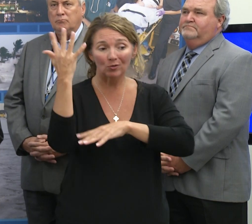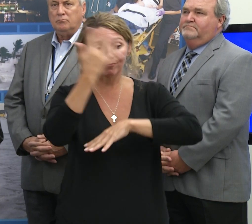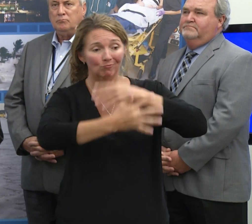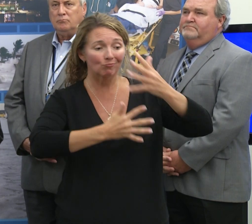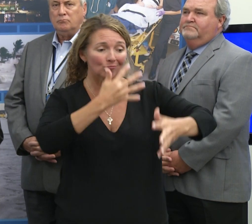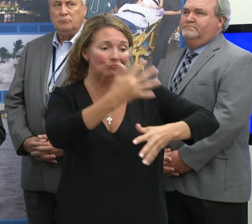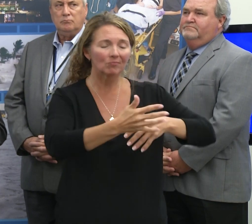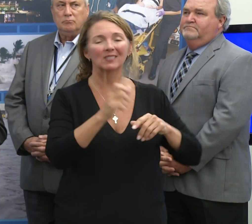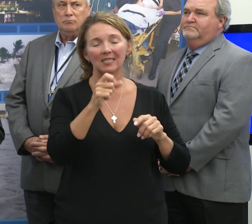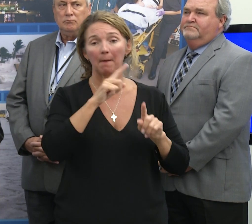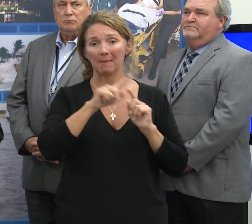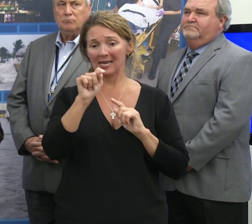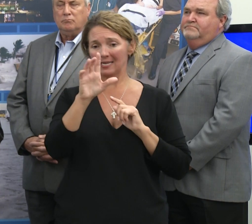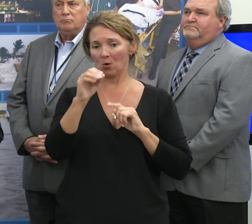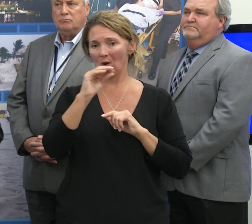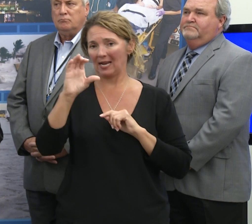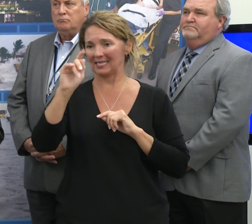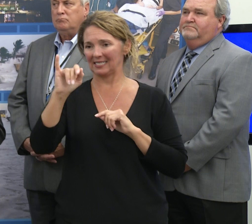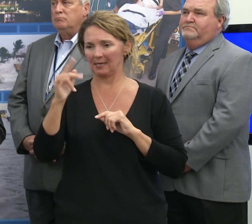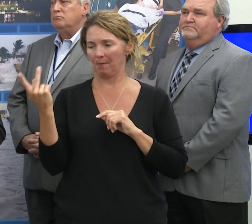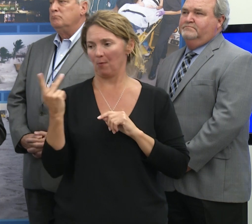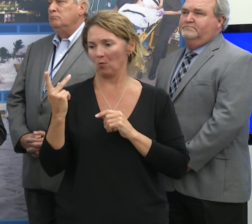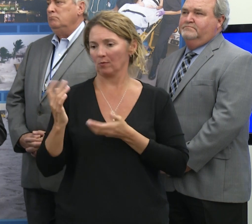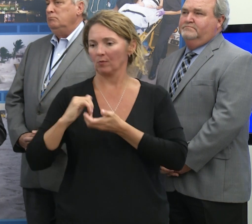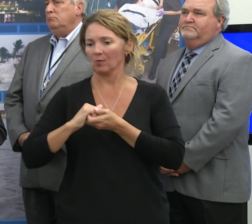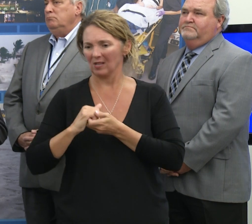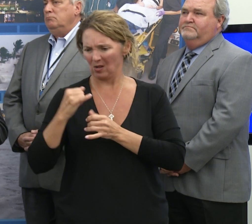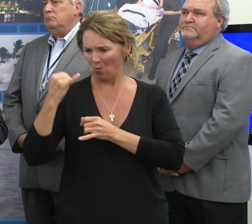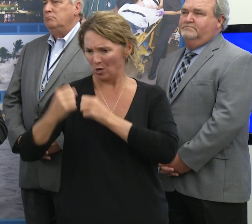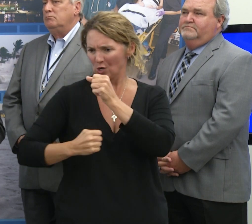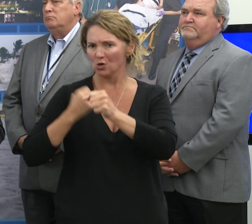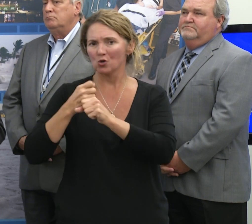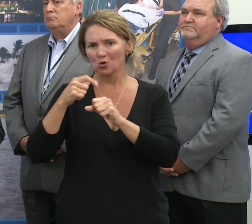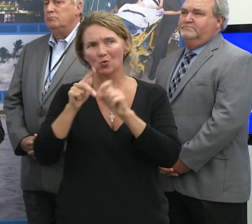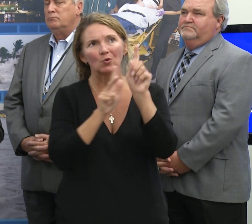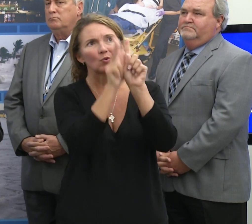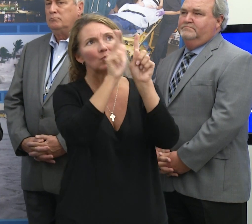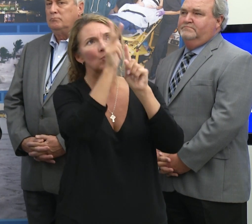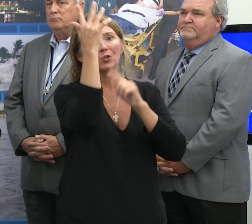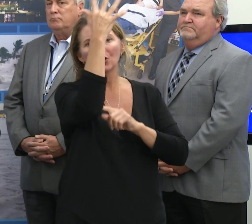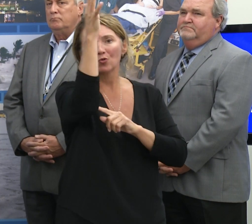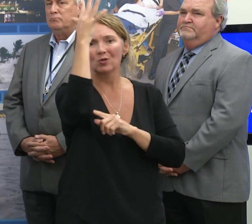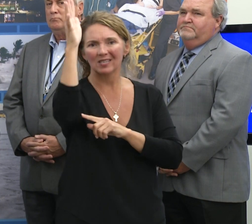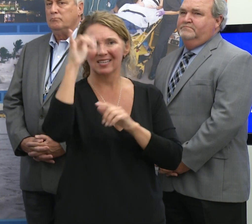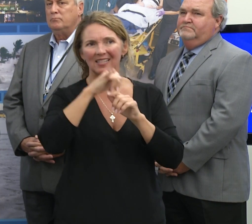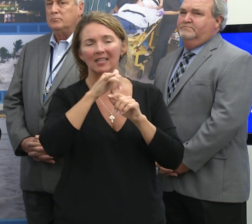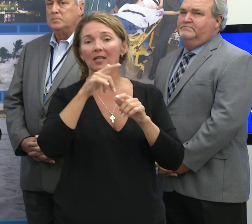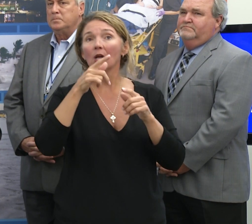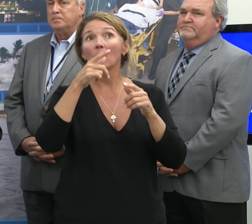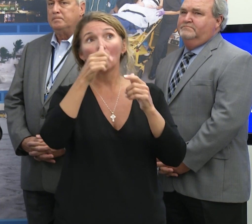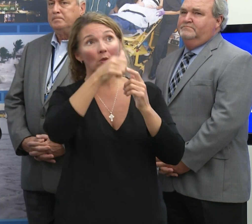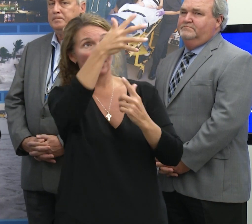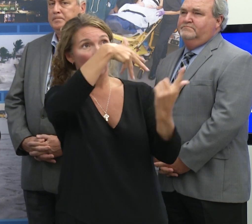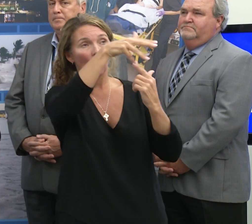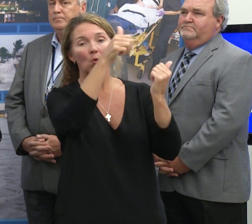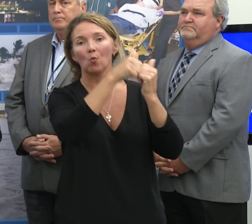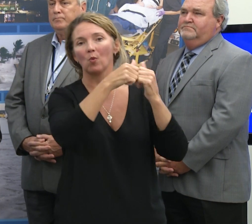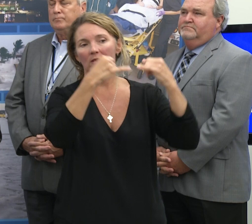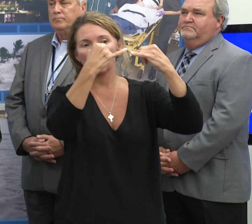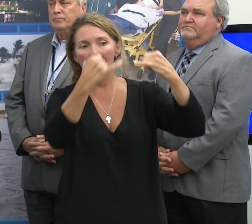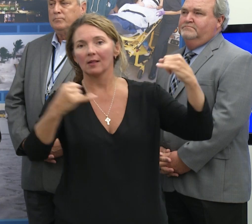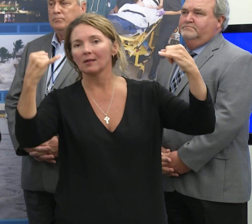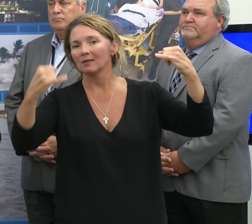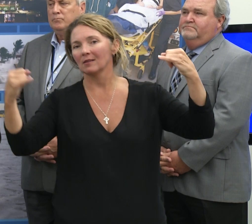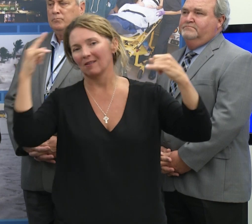But I think TECO and the city has really gone through over the last year to try and trim those trees, particularly those around power lines. Because